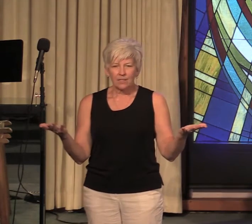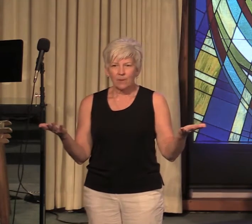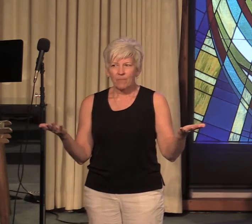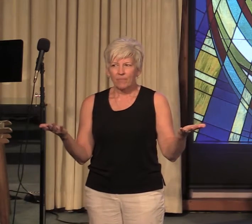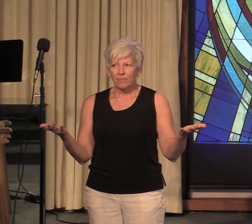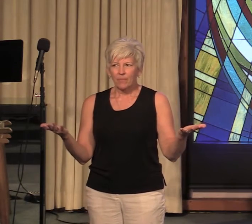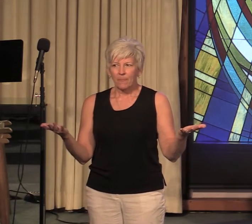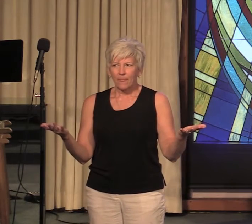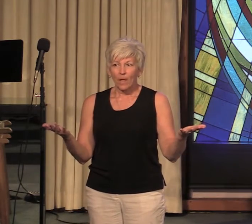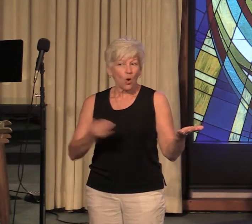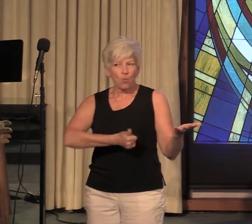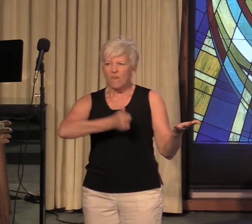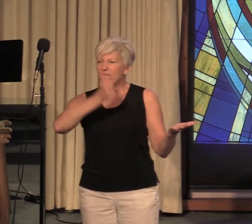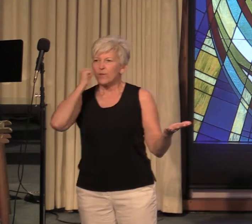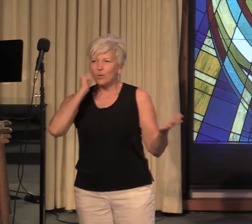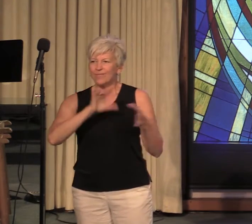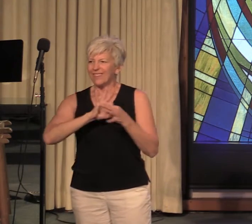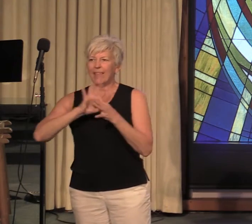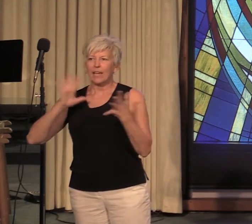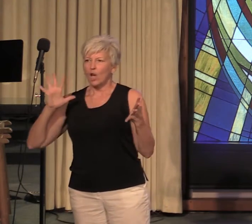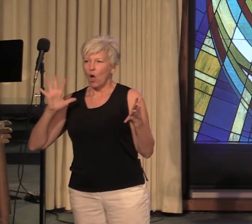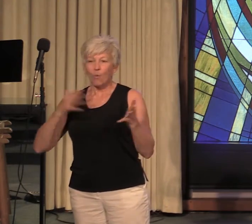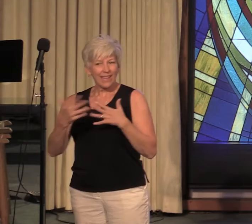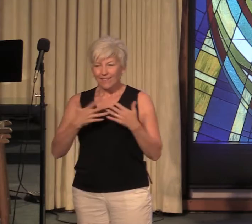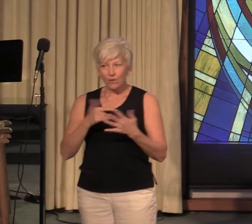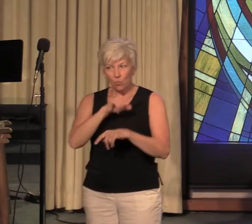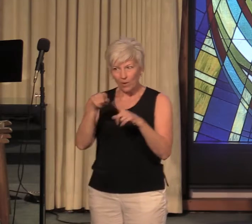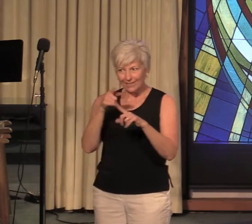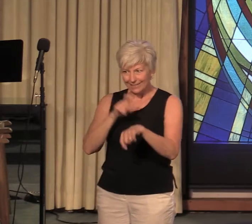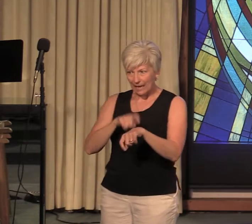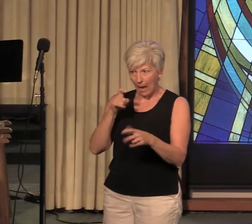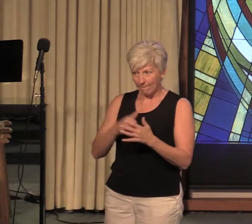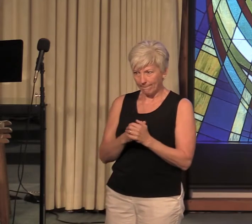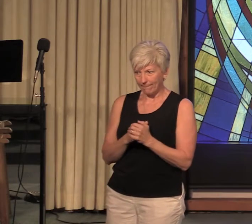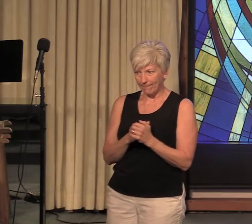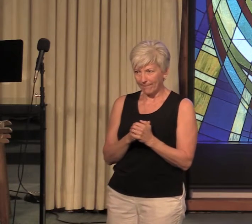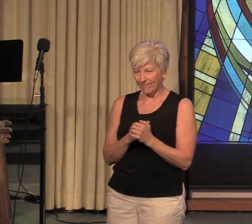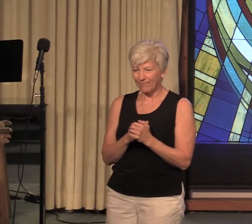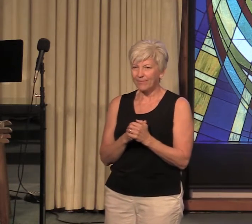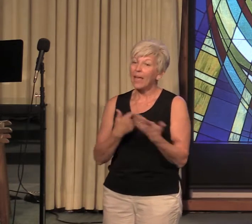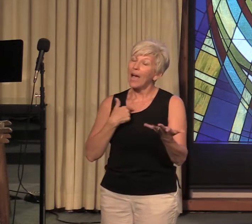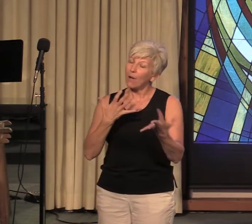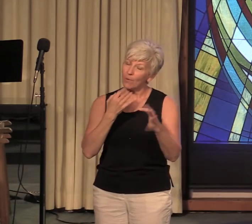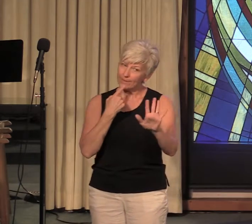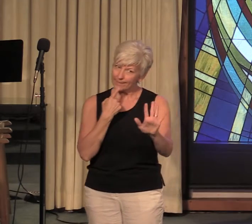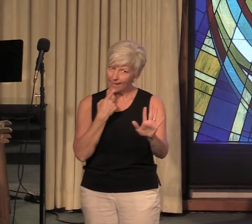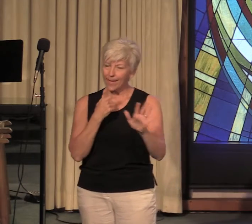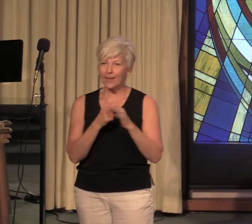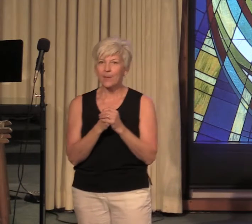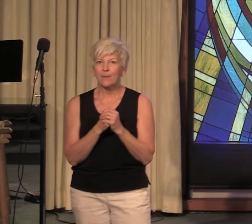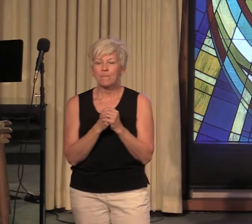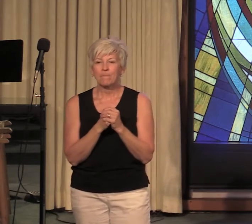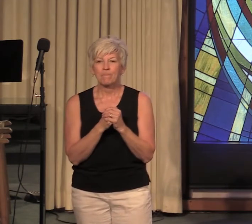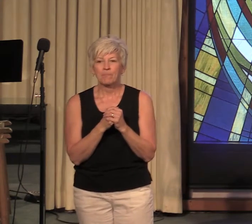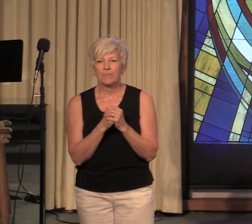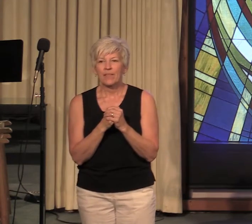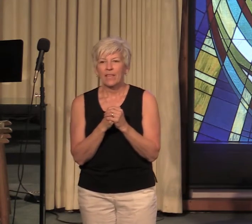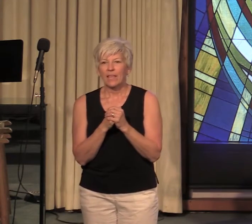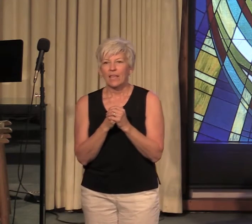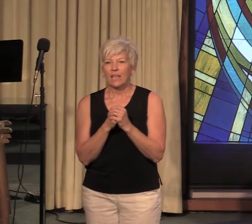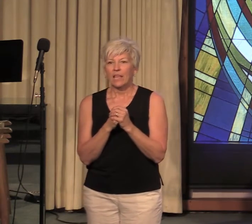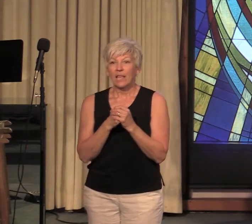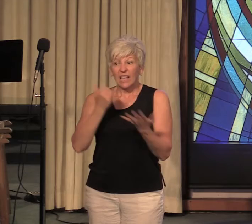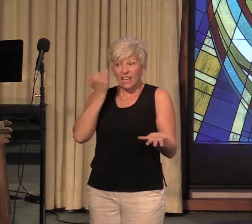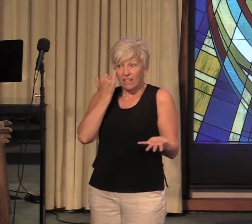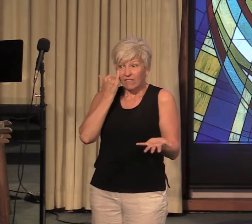refuse to let go even when it's time now I want to say if